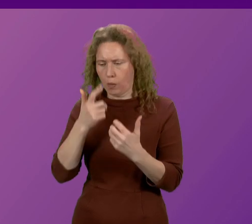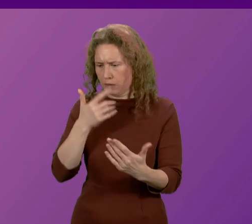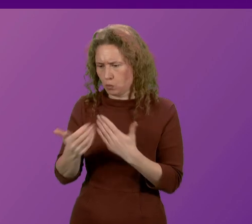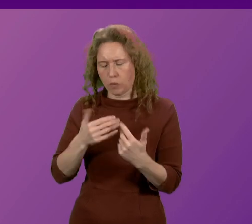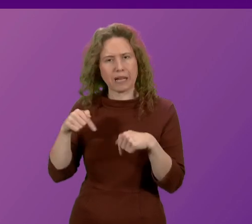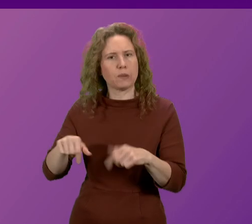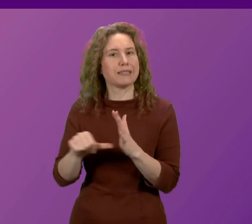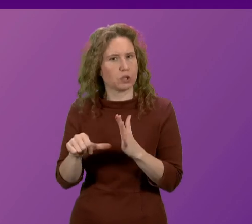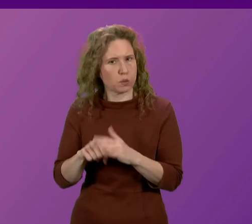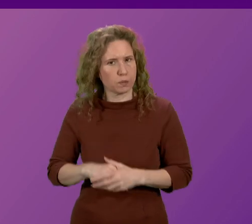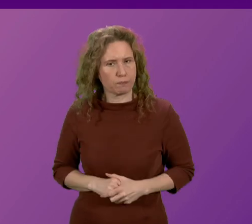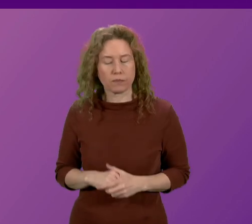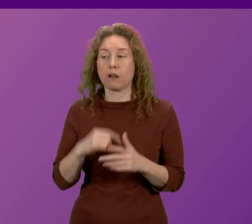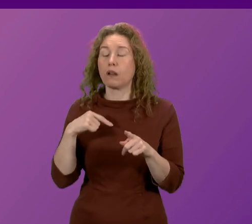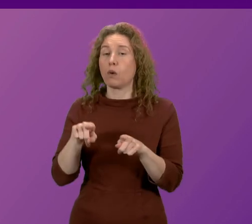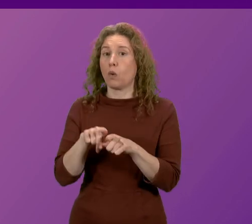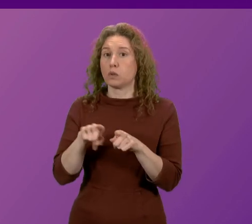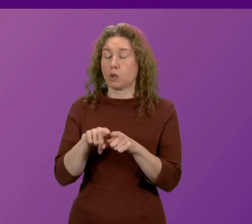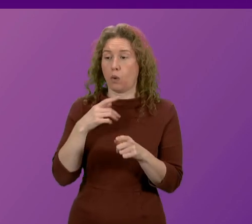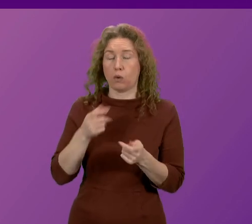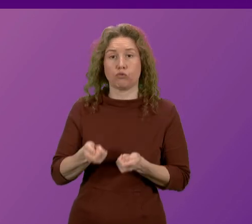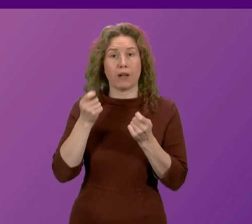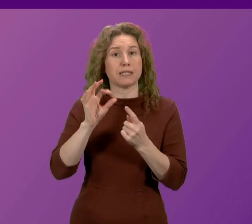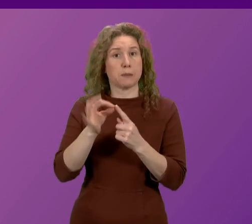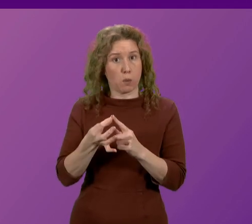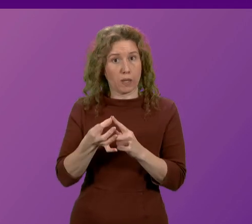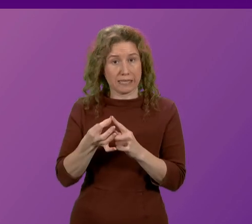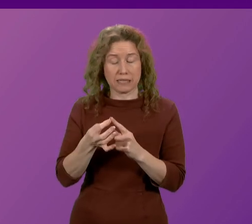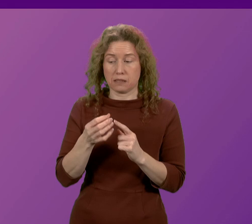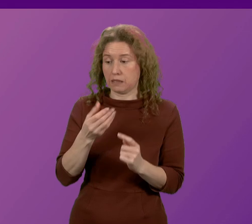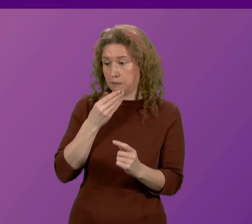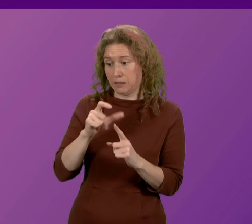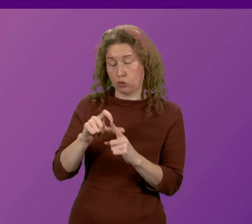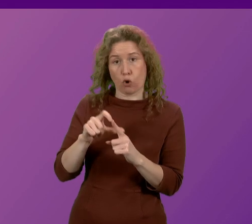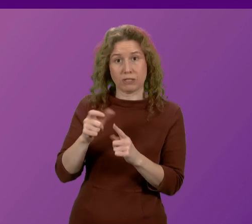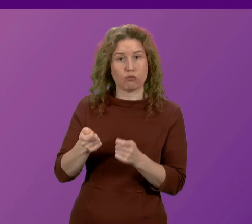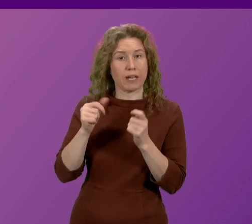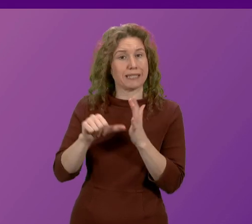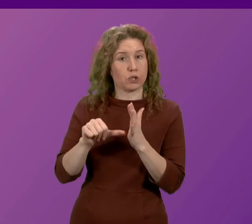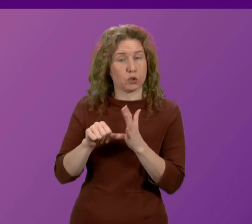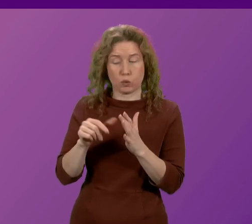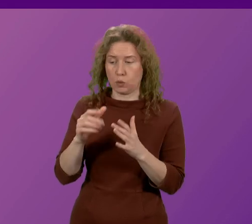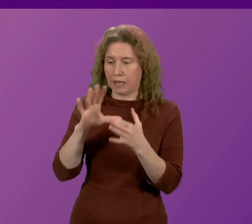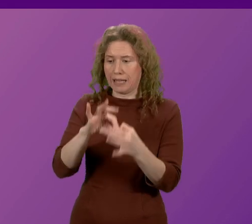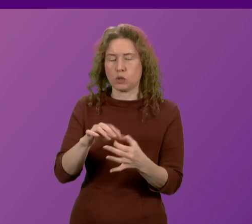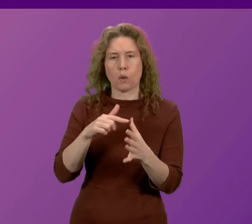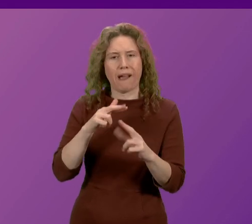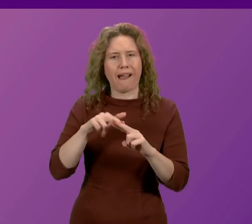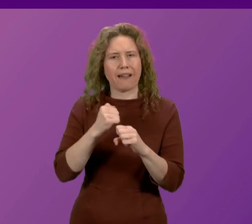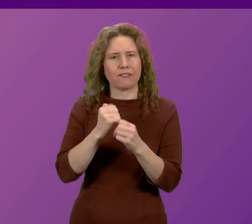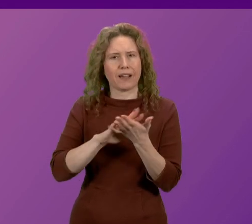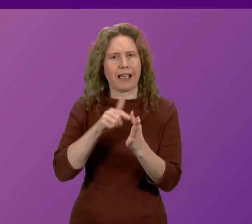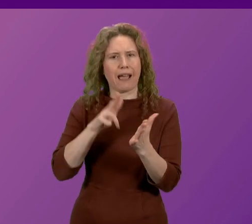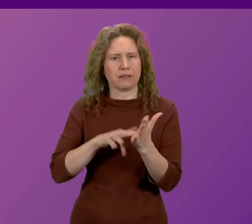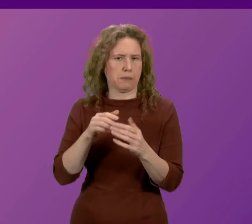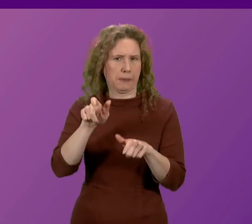can be resolved. I would also make the point, since Mr Dorris raises this issue with me about the Afghan population in